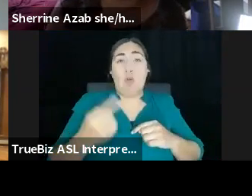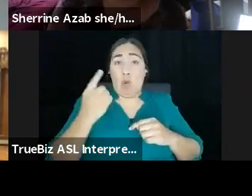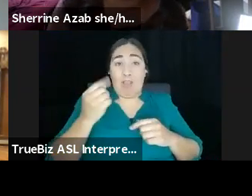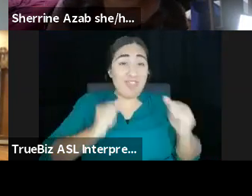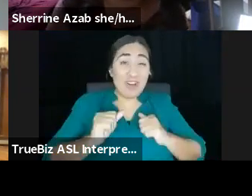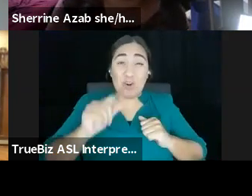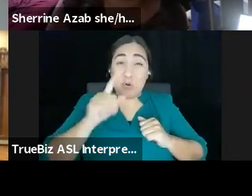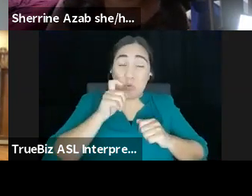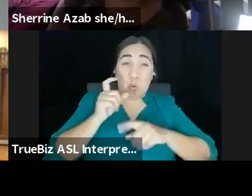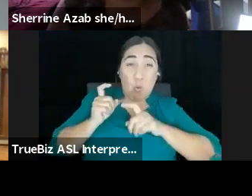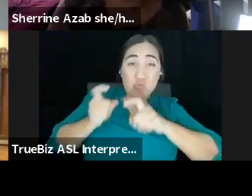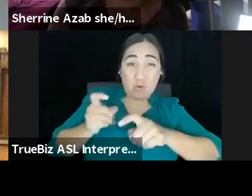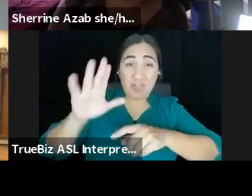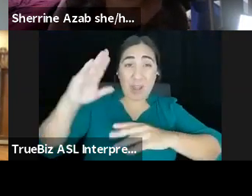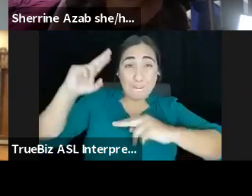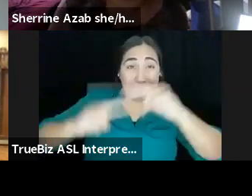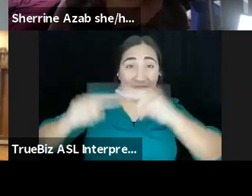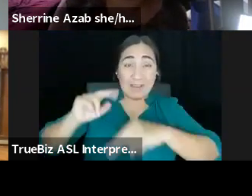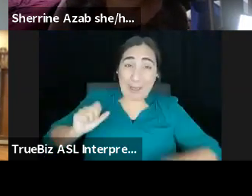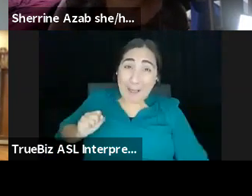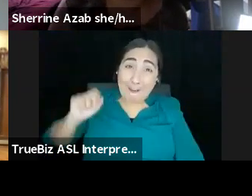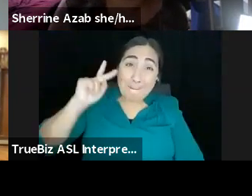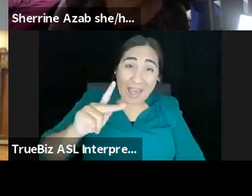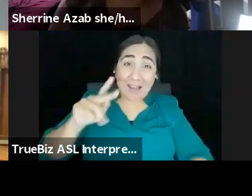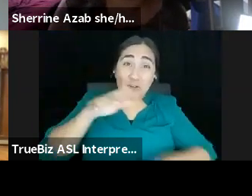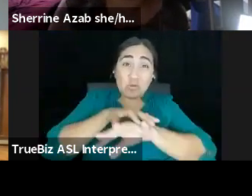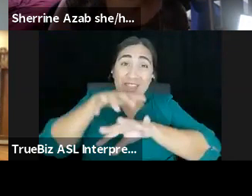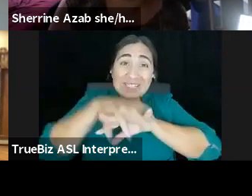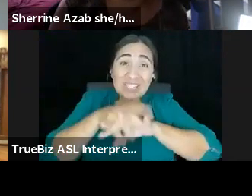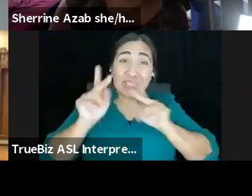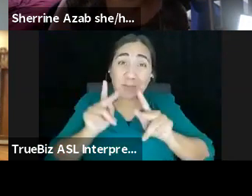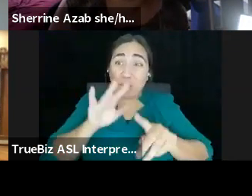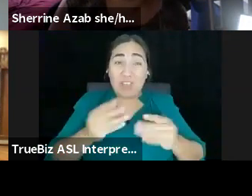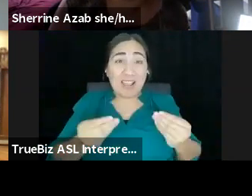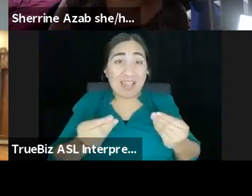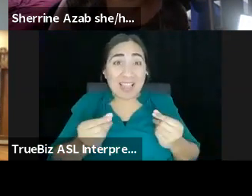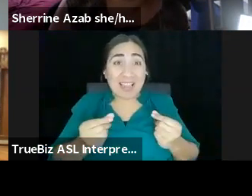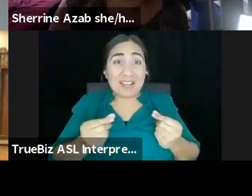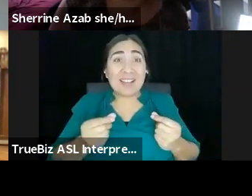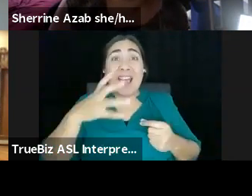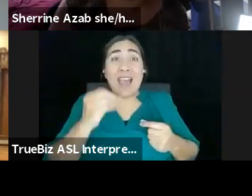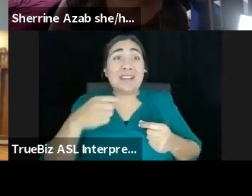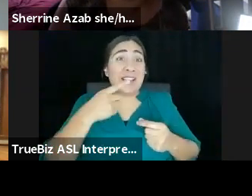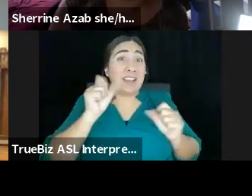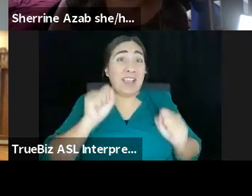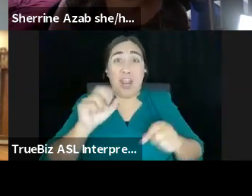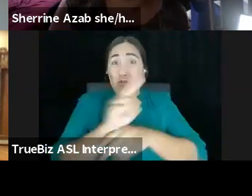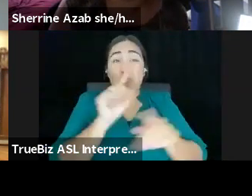back to the indigenous people of those lands. And now it's going to be used as a community center and a way to uplift the indigenous people of that community.